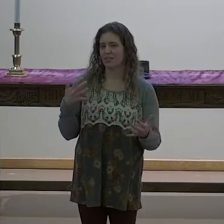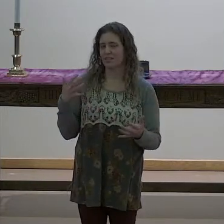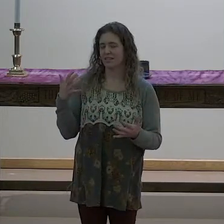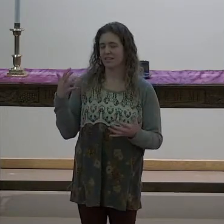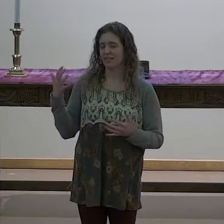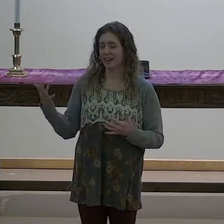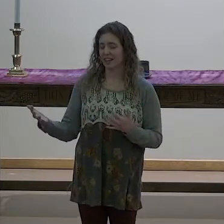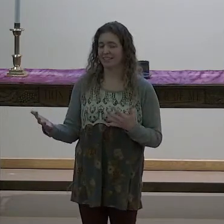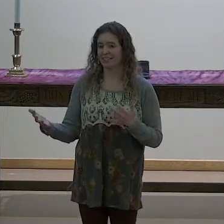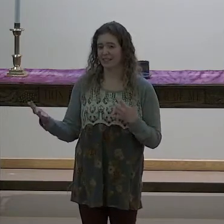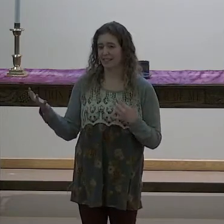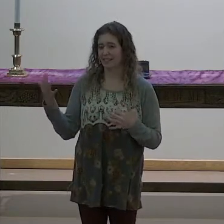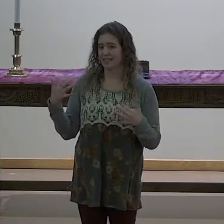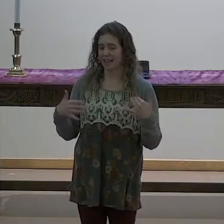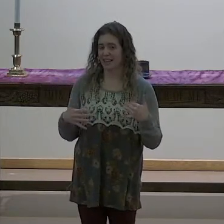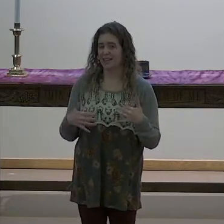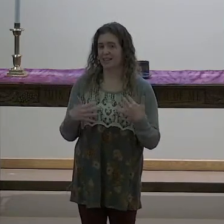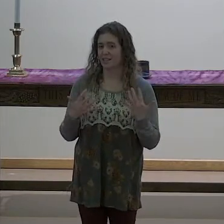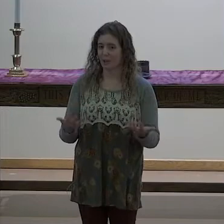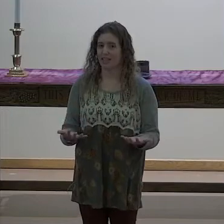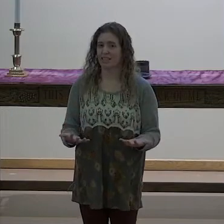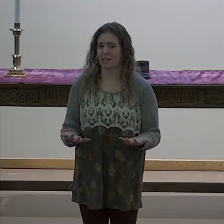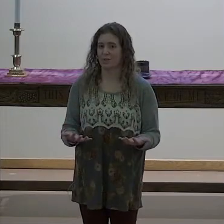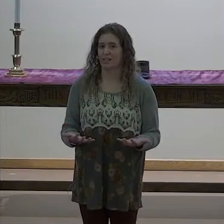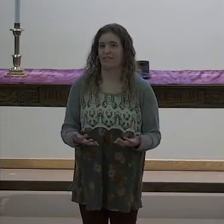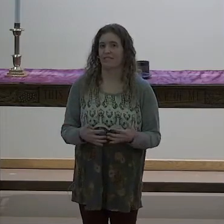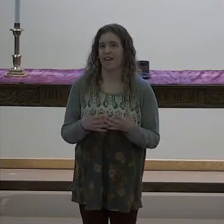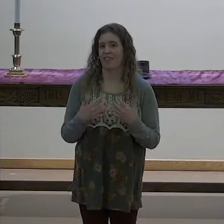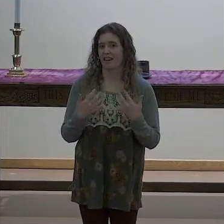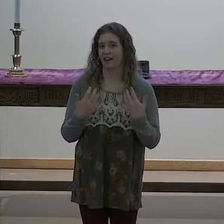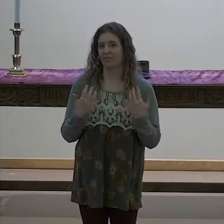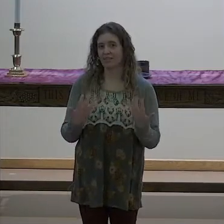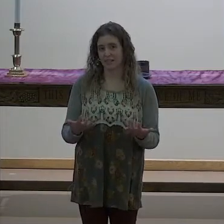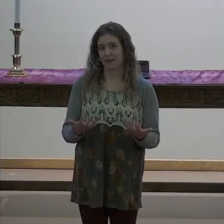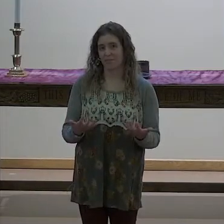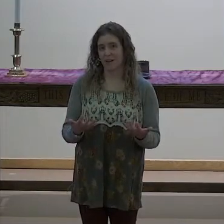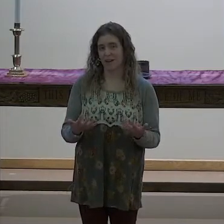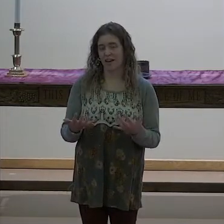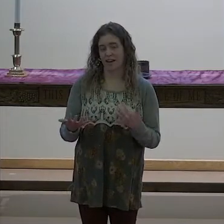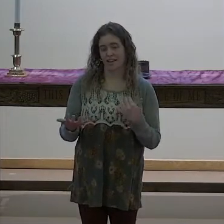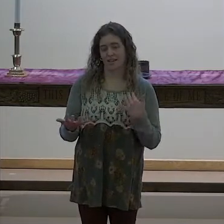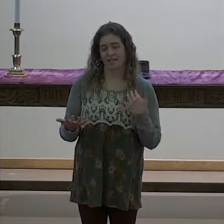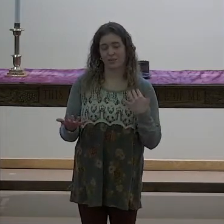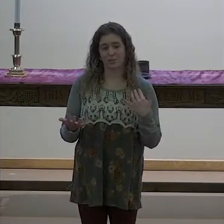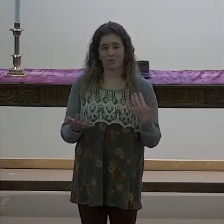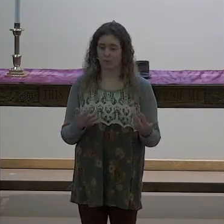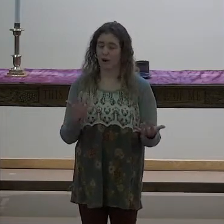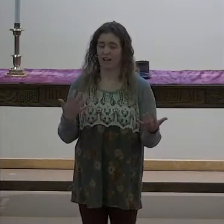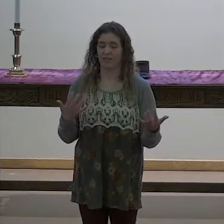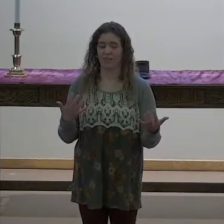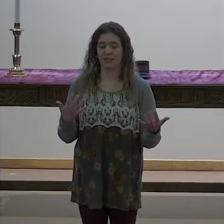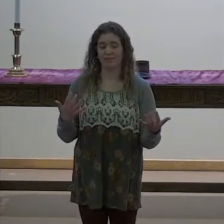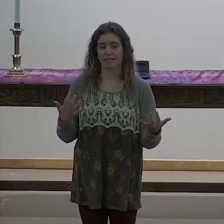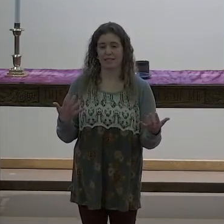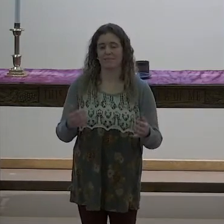slides and the signs until we get to the new stuff and then I will stop and we'll walk you through the new ones.